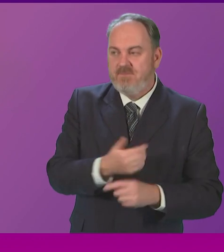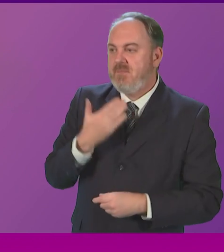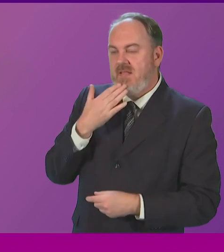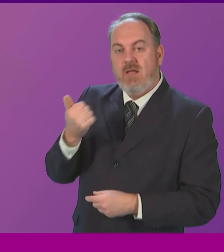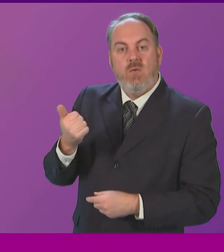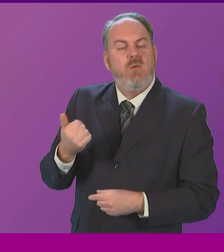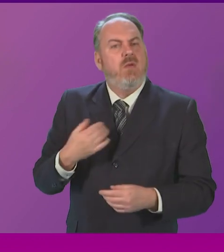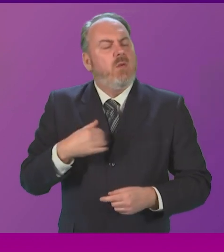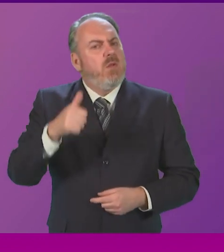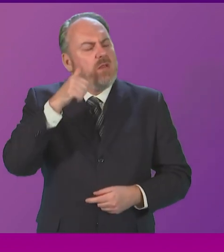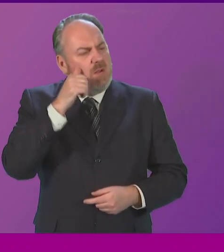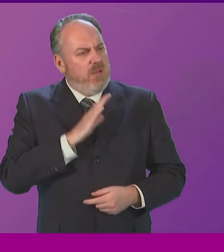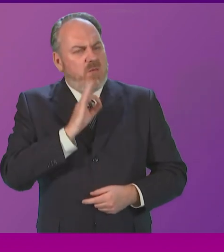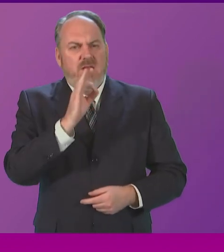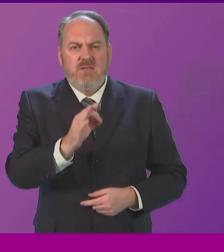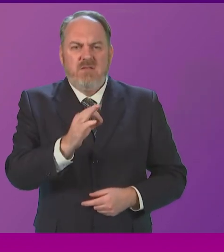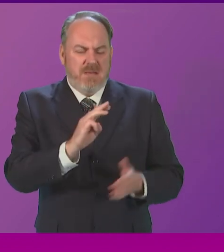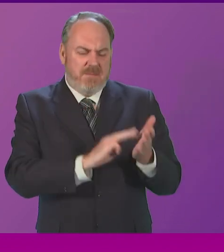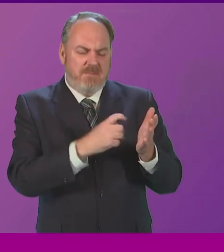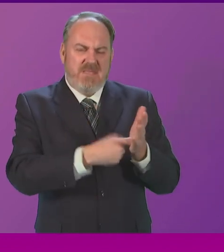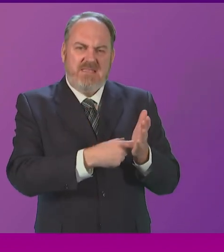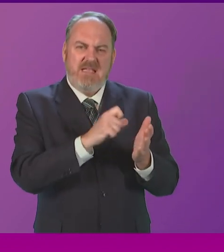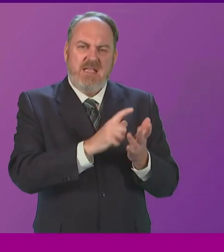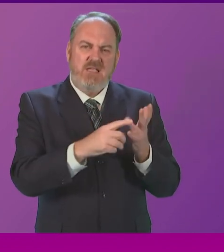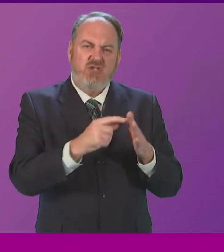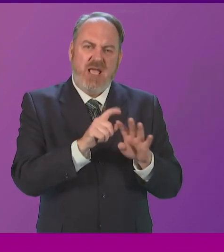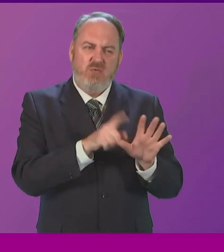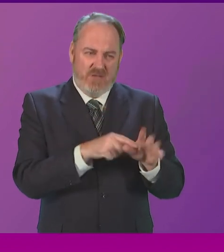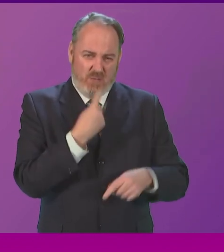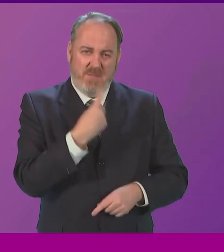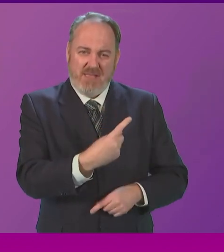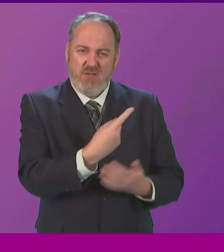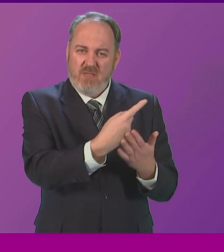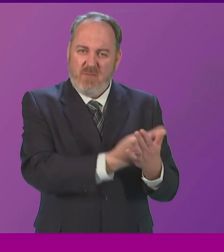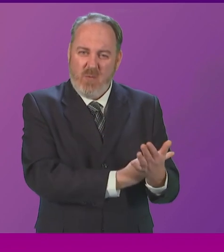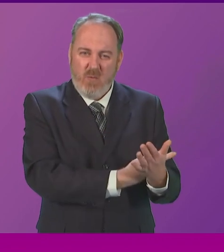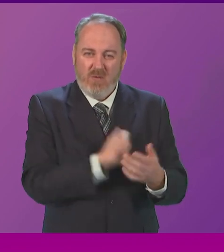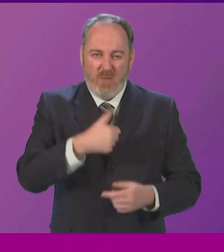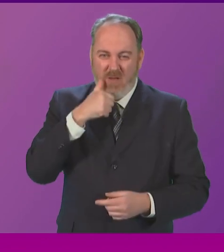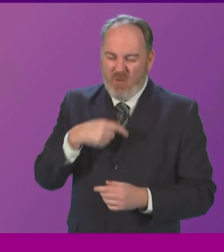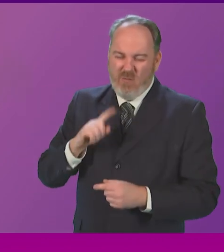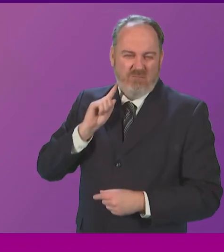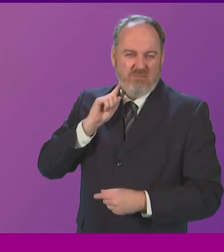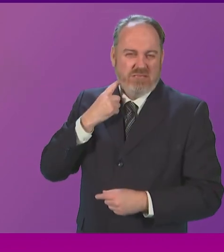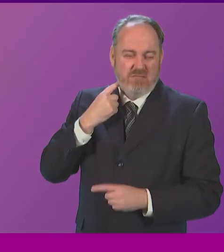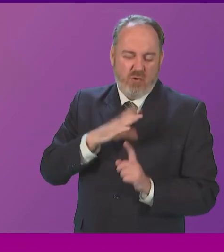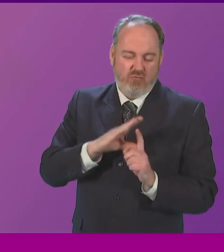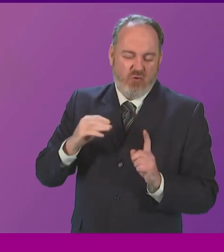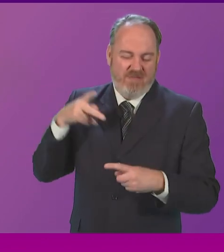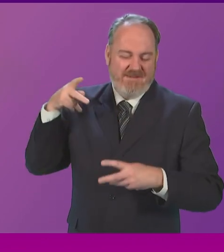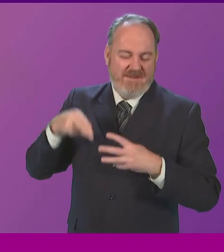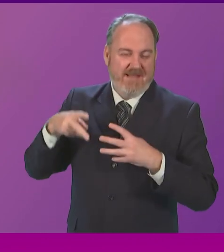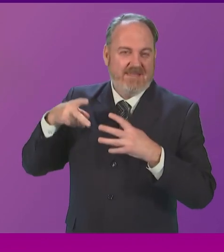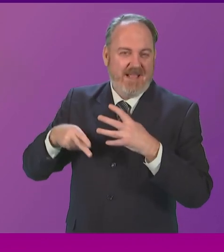The analysis that Mr Chowdhury refers to makes it clear that 13 years of callous Tory austerity is now